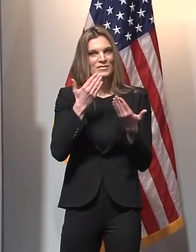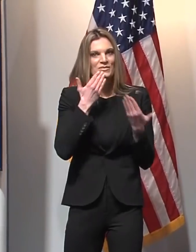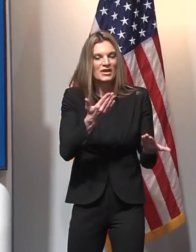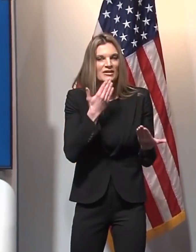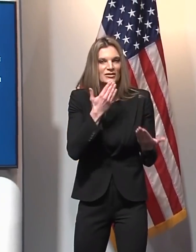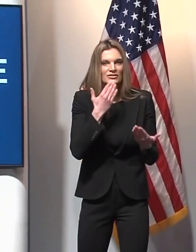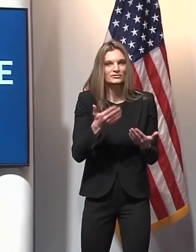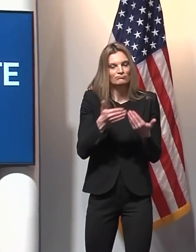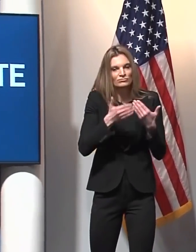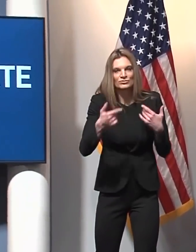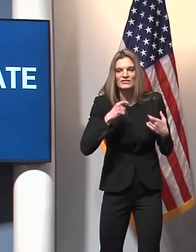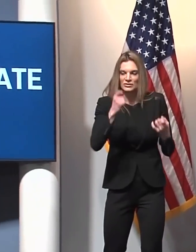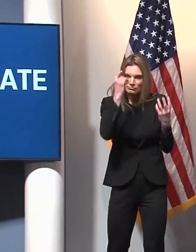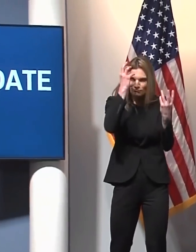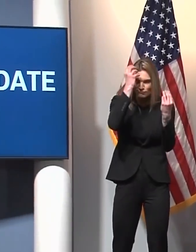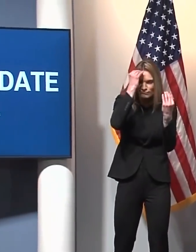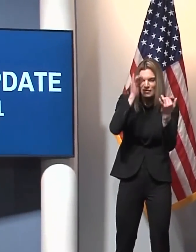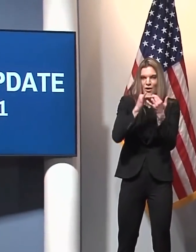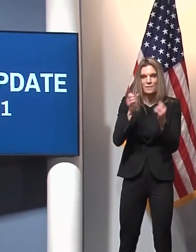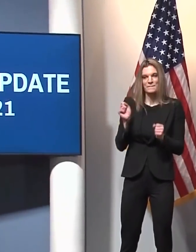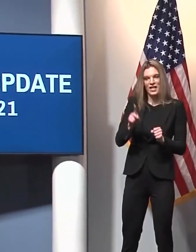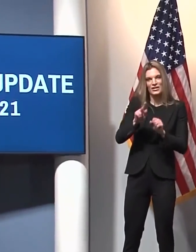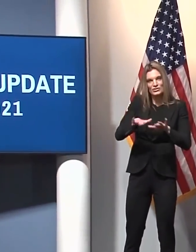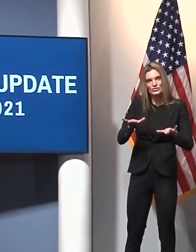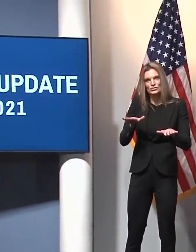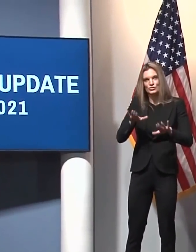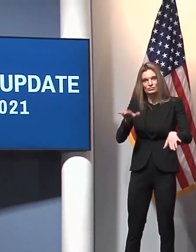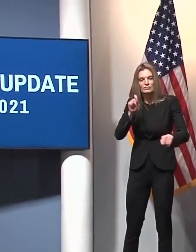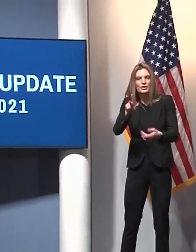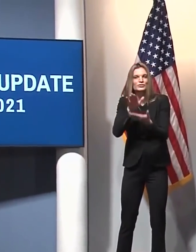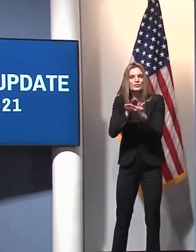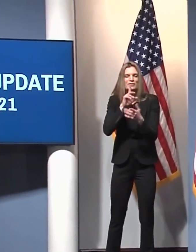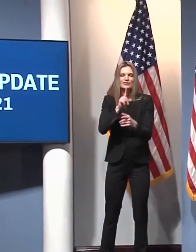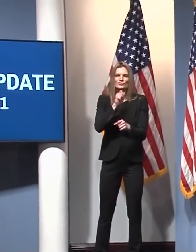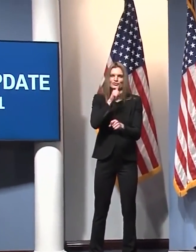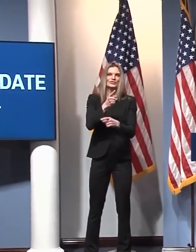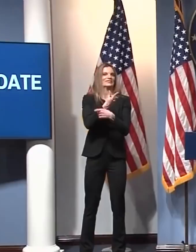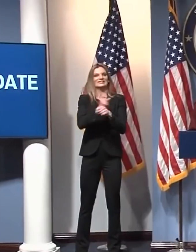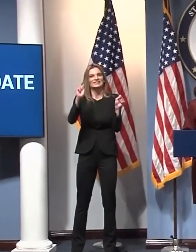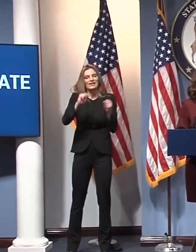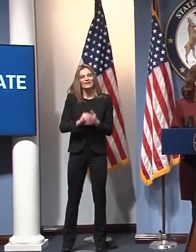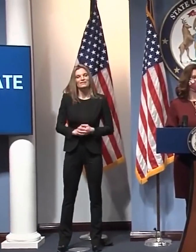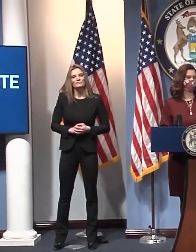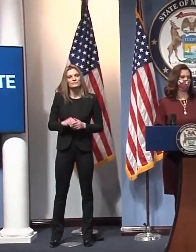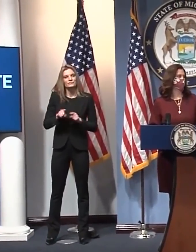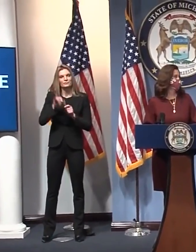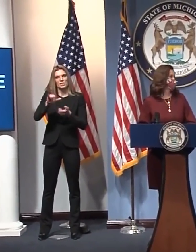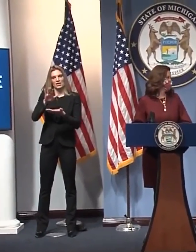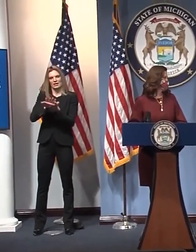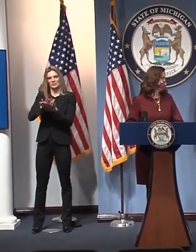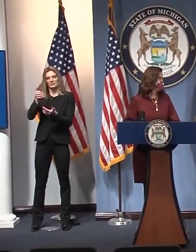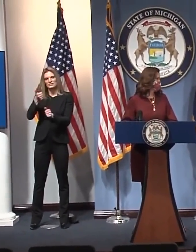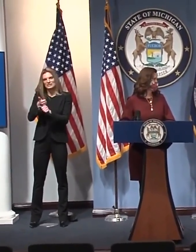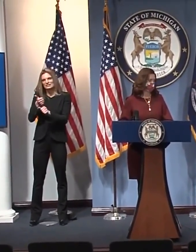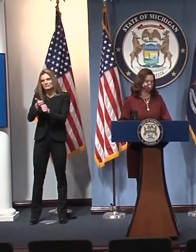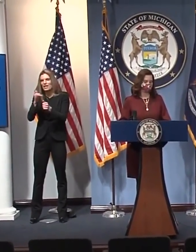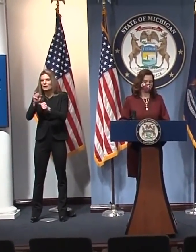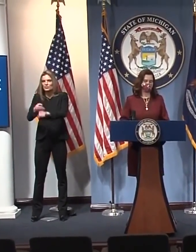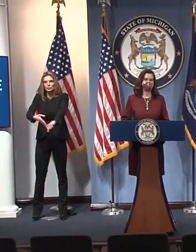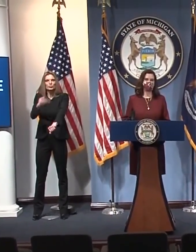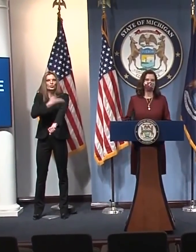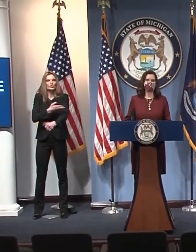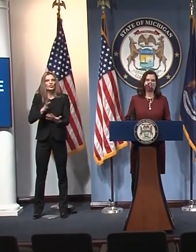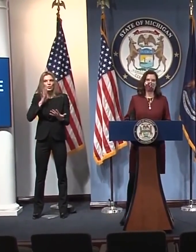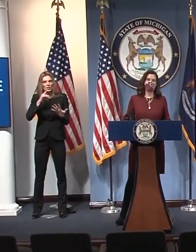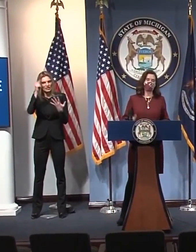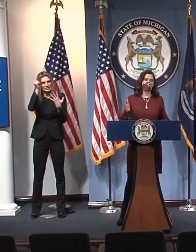decisions as we move forward to get our kids back and safely and address the academic recovery issue that we all know we're going to have to